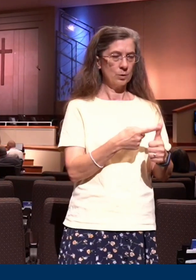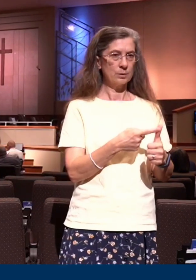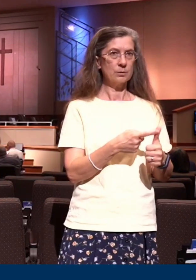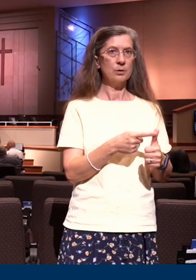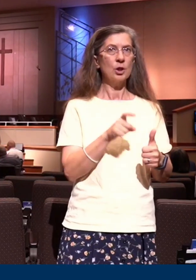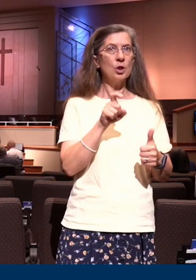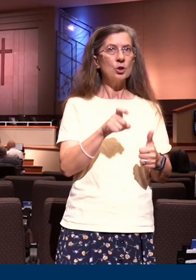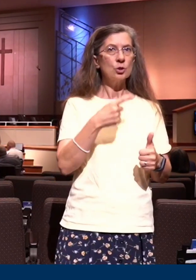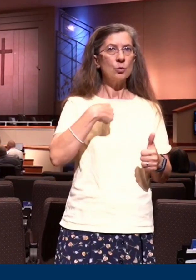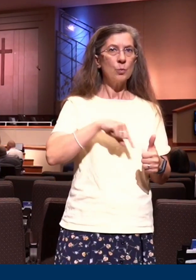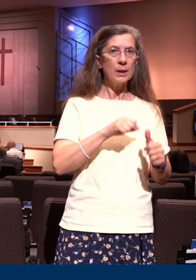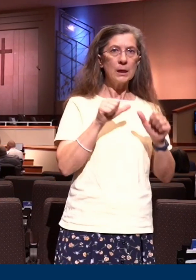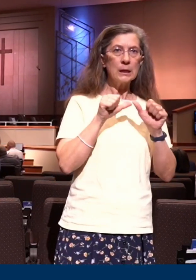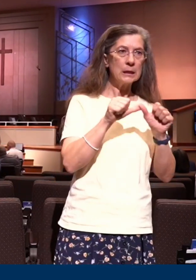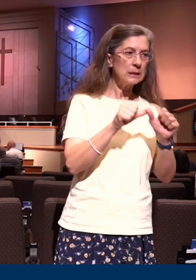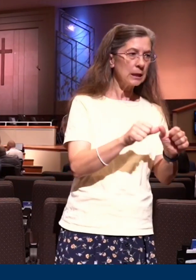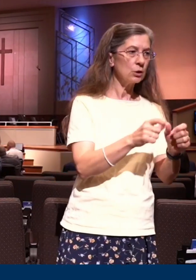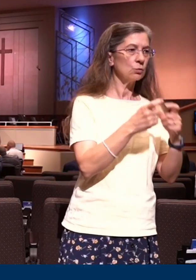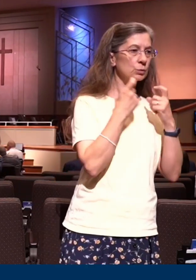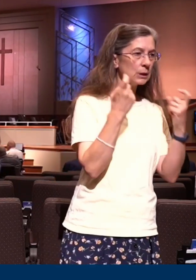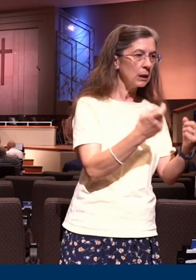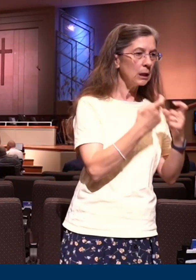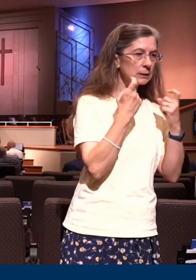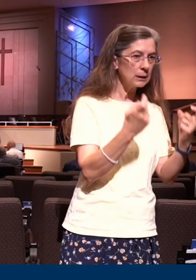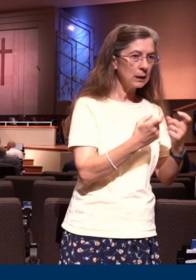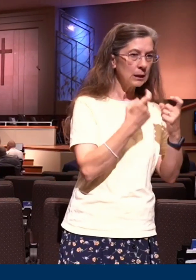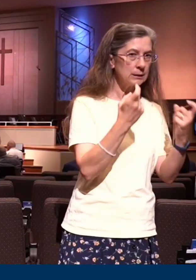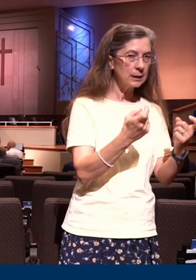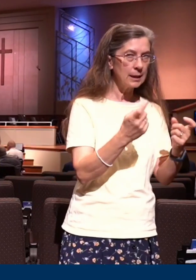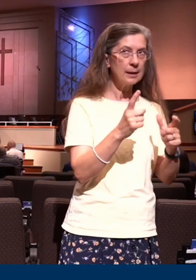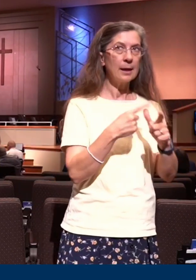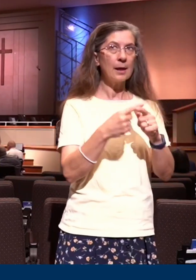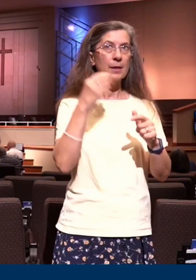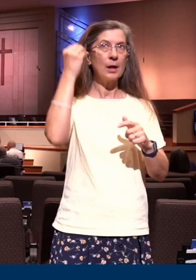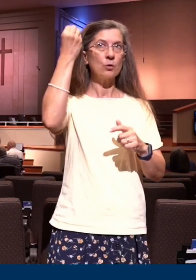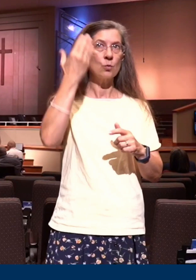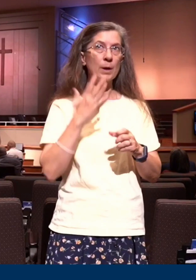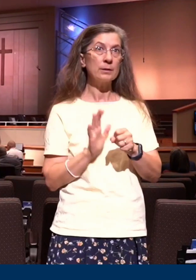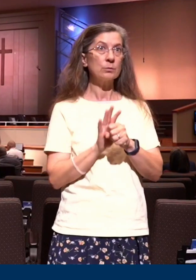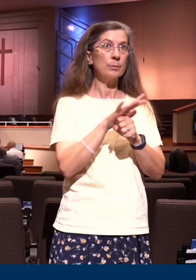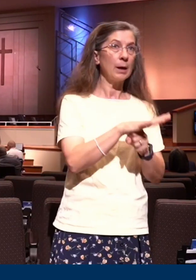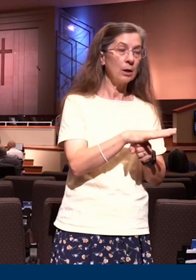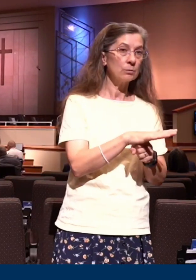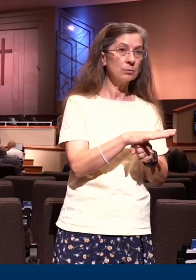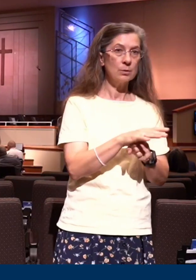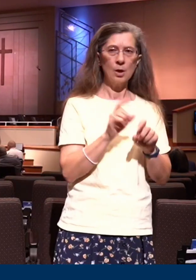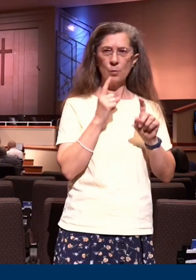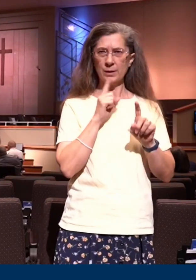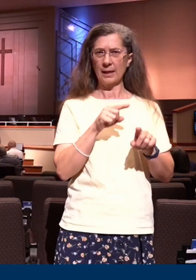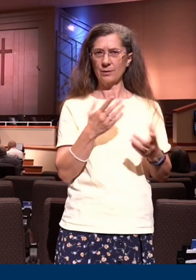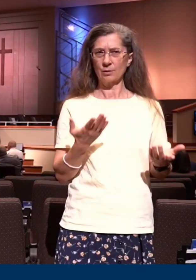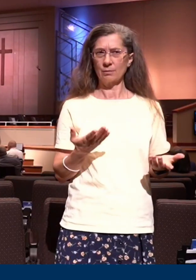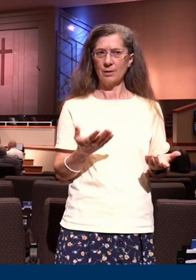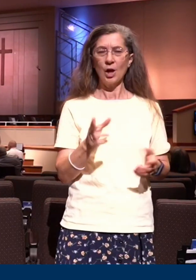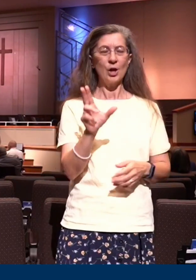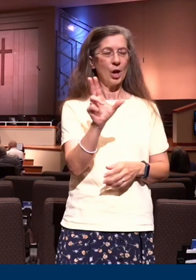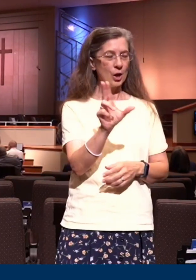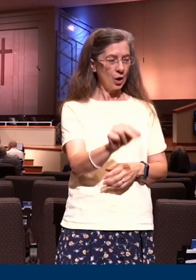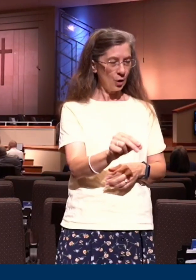continue in sin that grace may abound? And what was the answer to that question? God